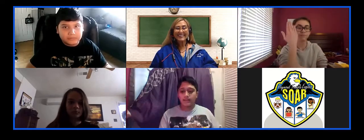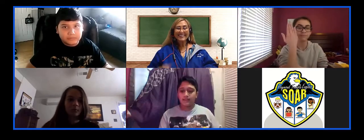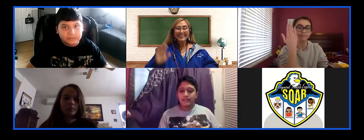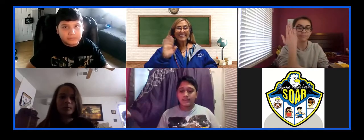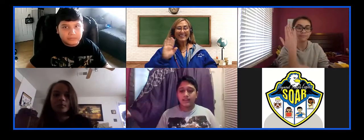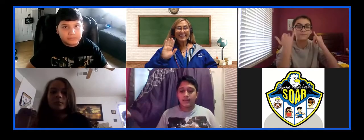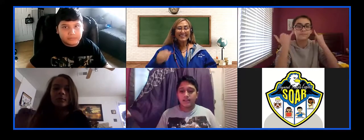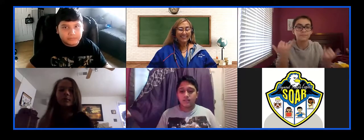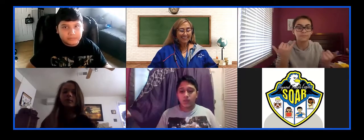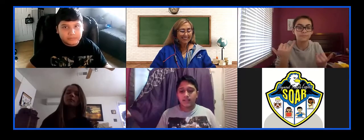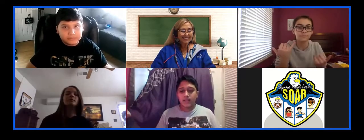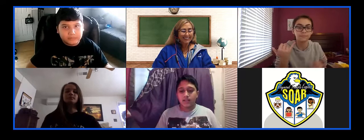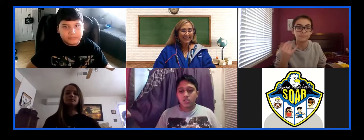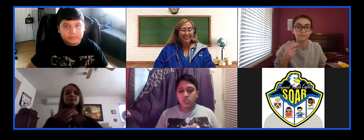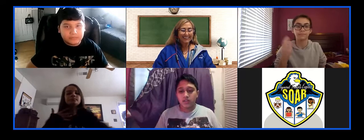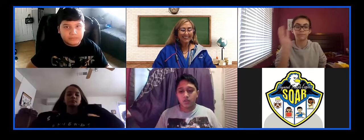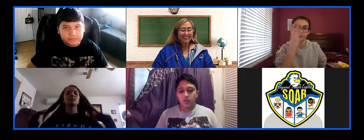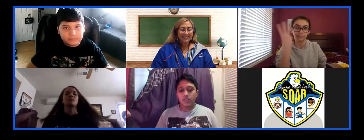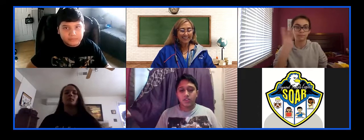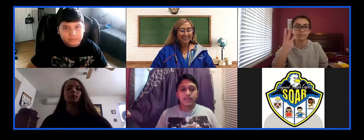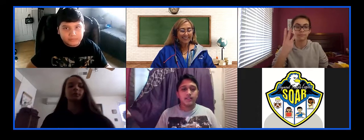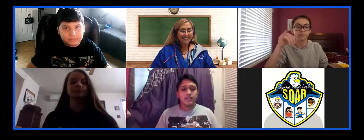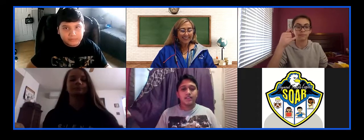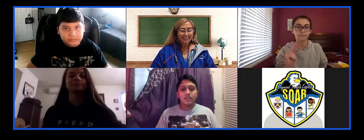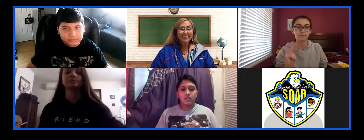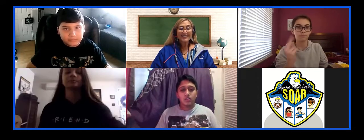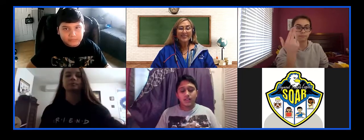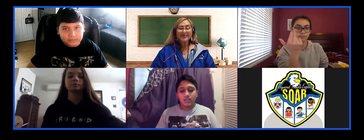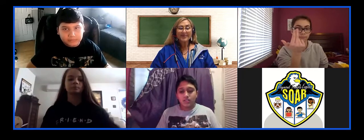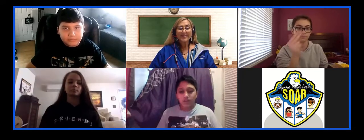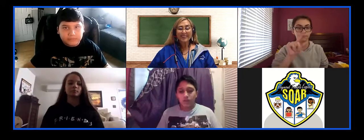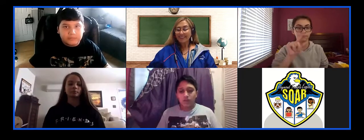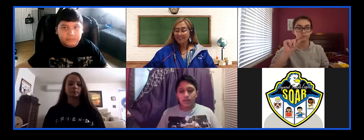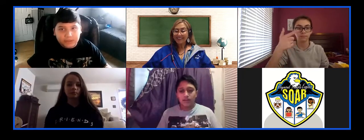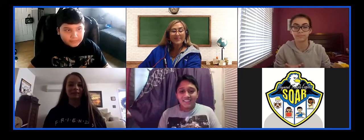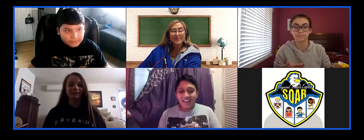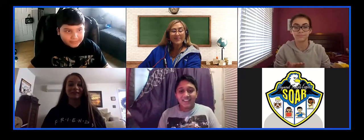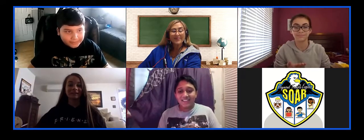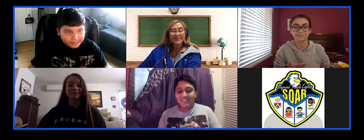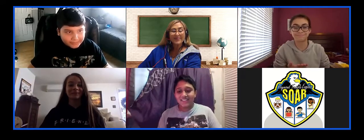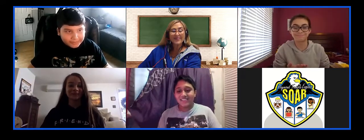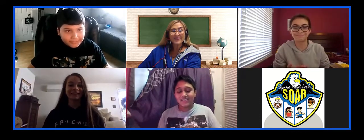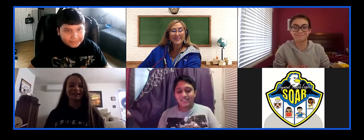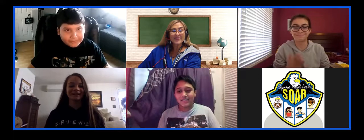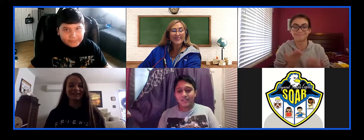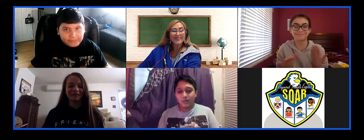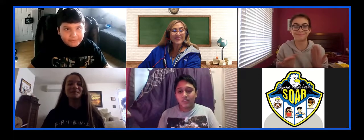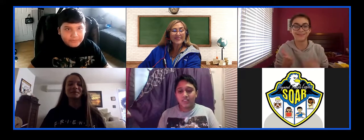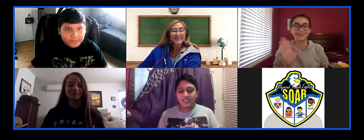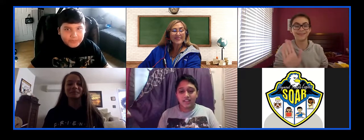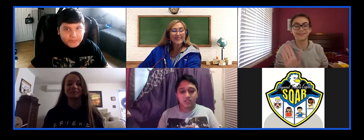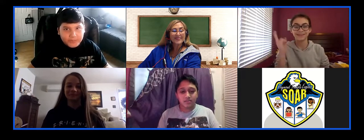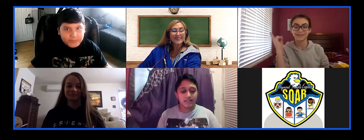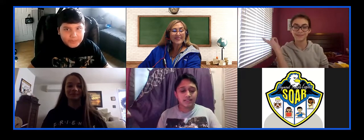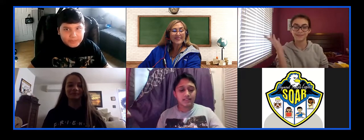today is wednesday january 13th 2021 now here's your historian with